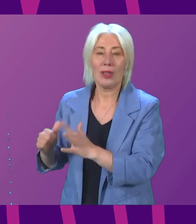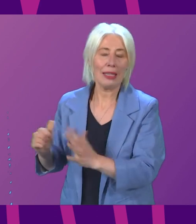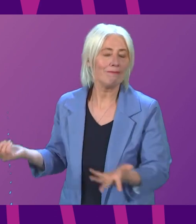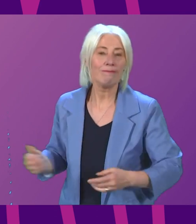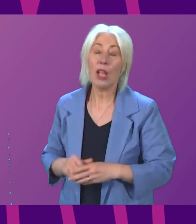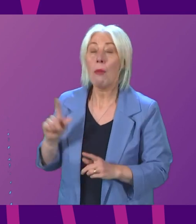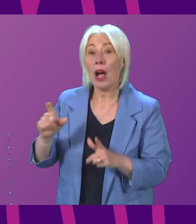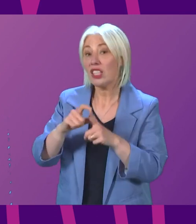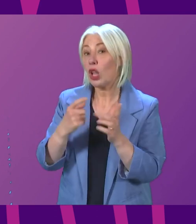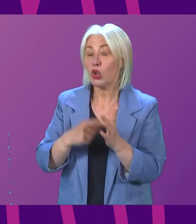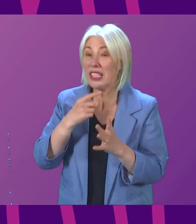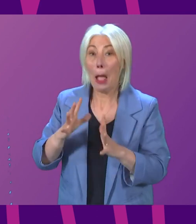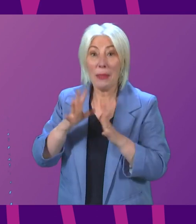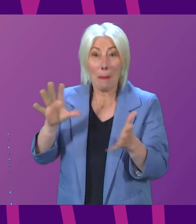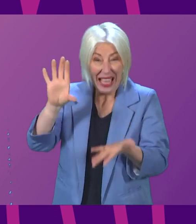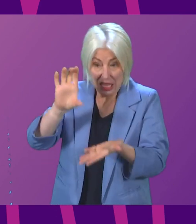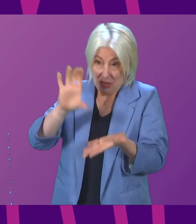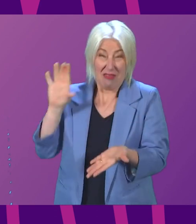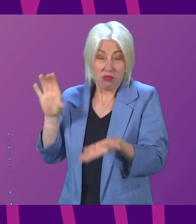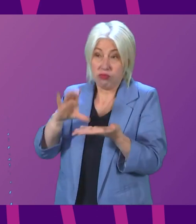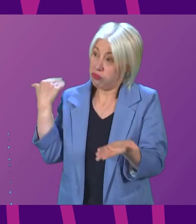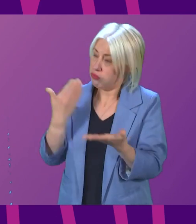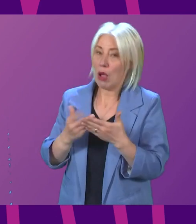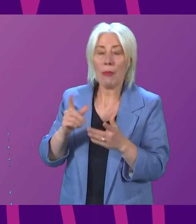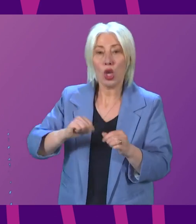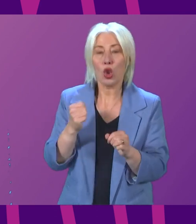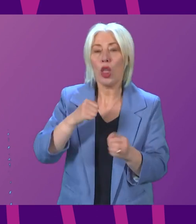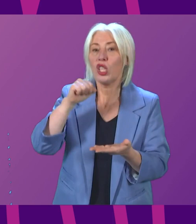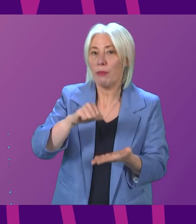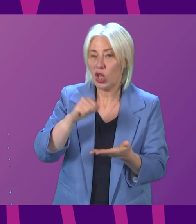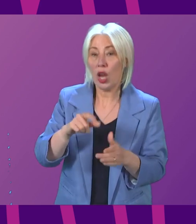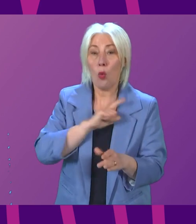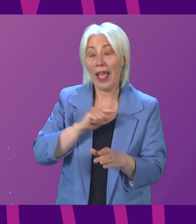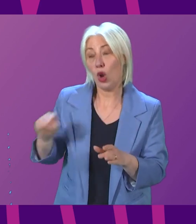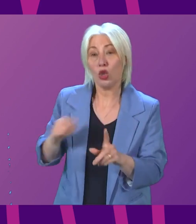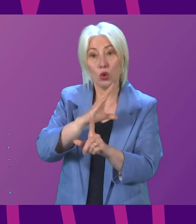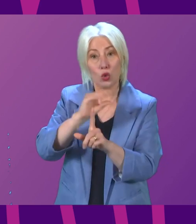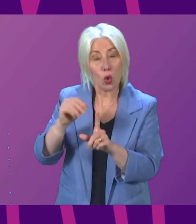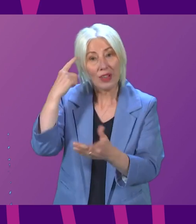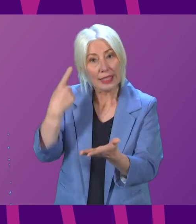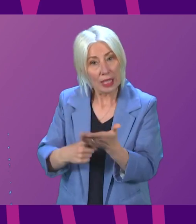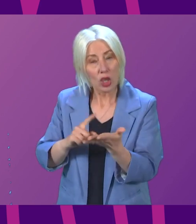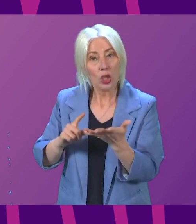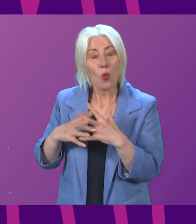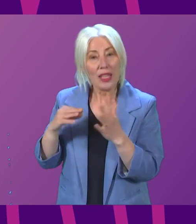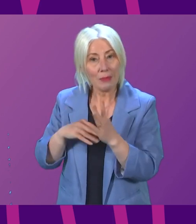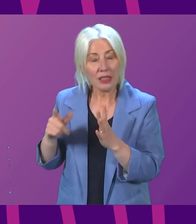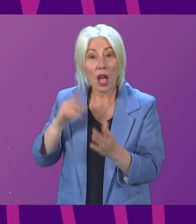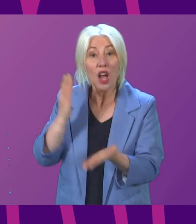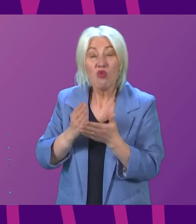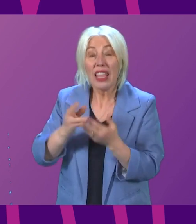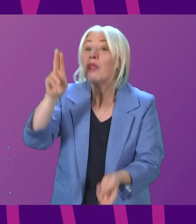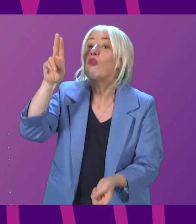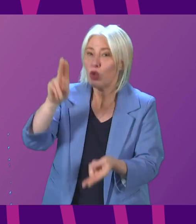Ross says it's the biggest ever. This year, Scotland's budget, because of Westminster Tory decisions, is reduced in real